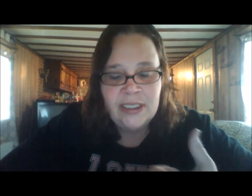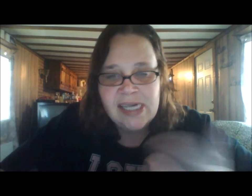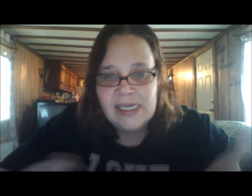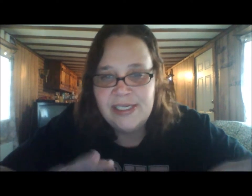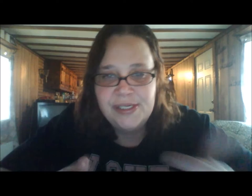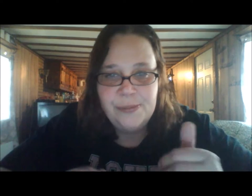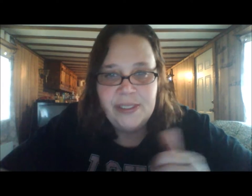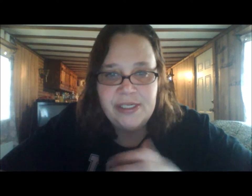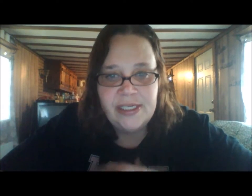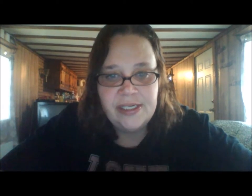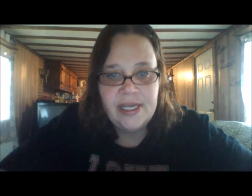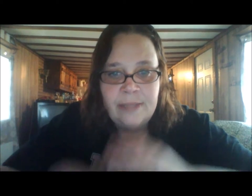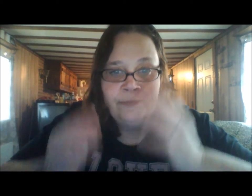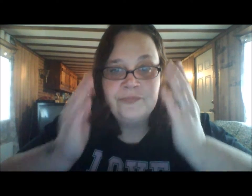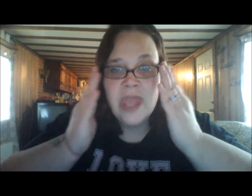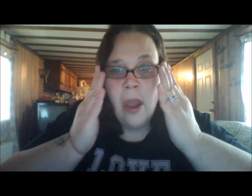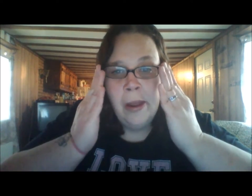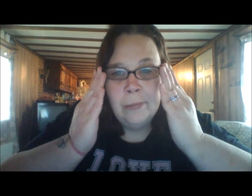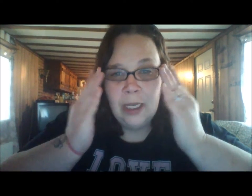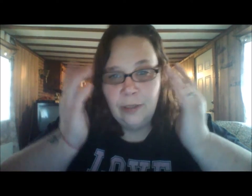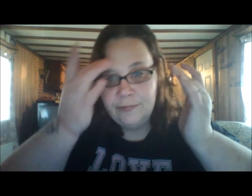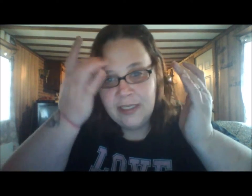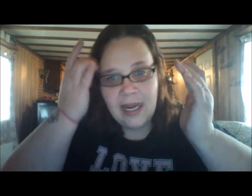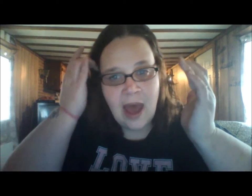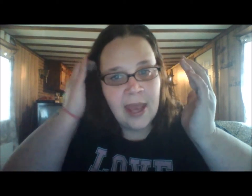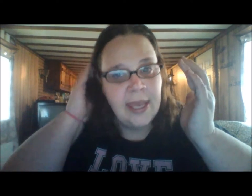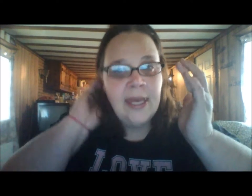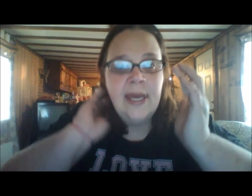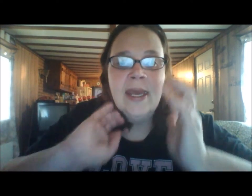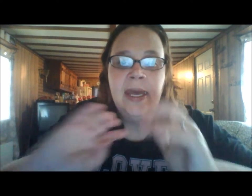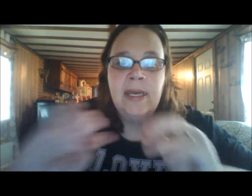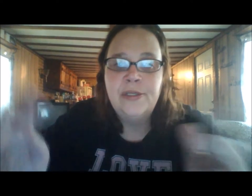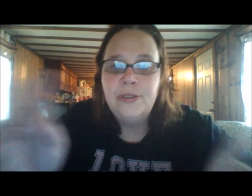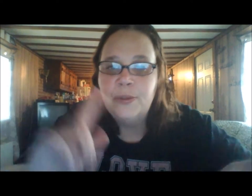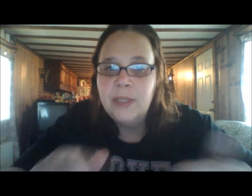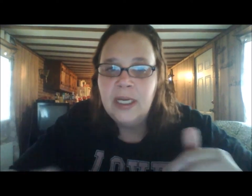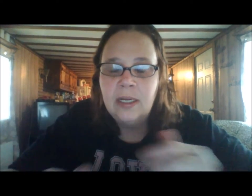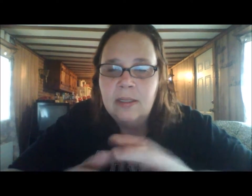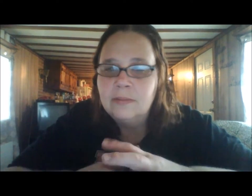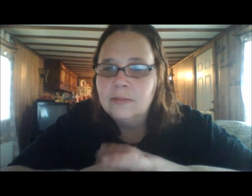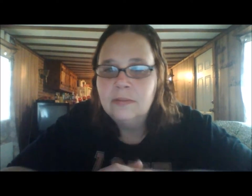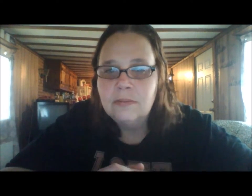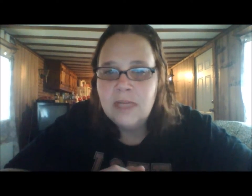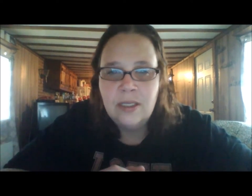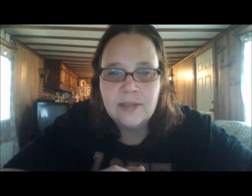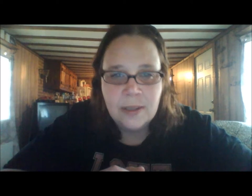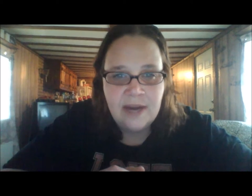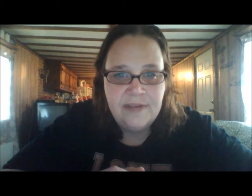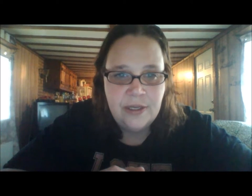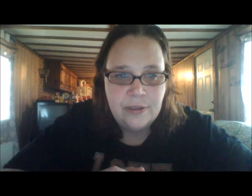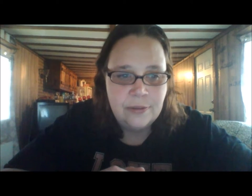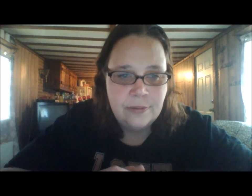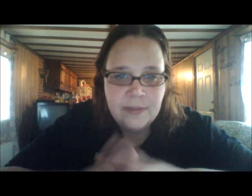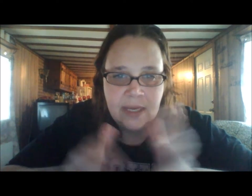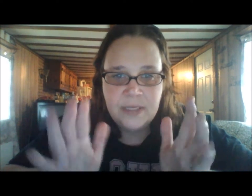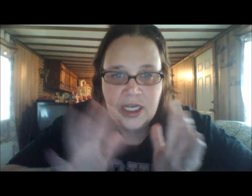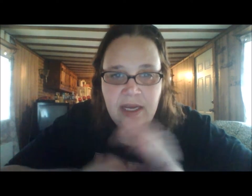and kind of just do pictures here and there. But hopefully I can get into doing, you know, some kind of video for